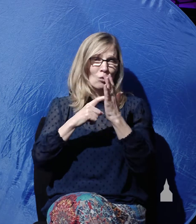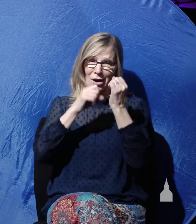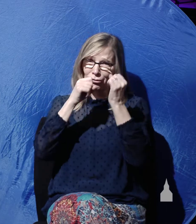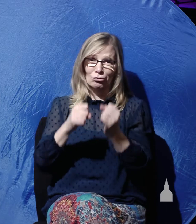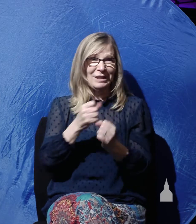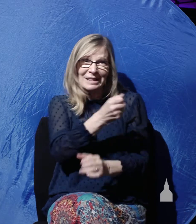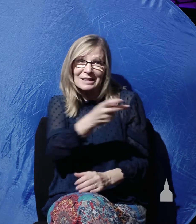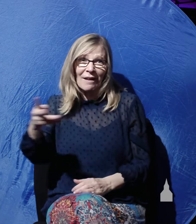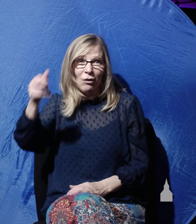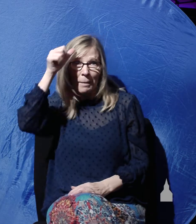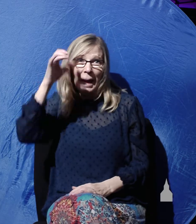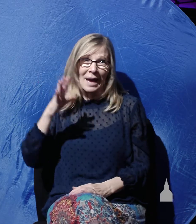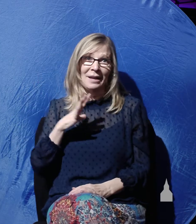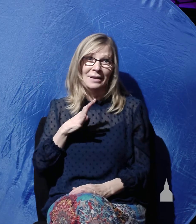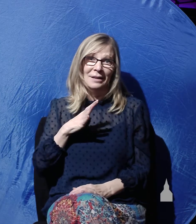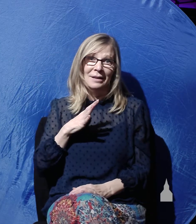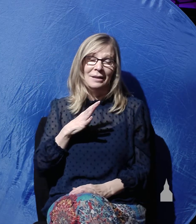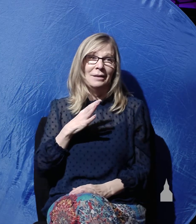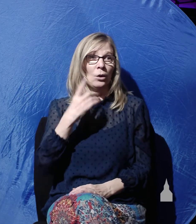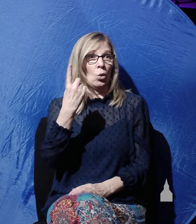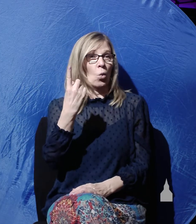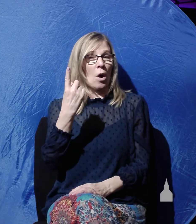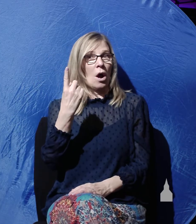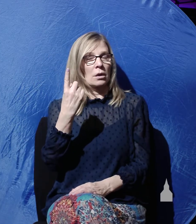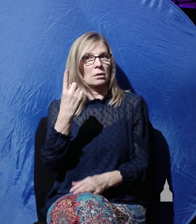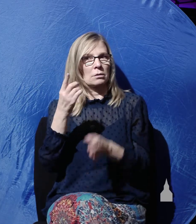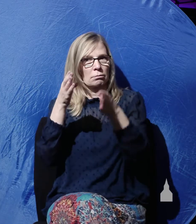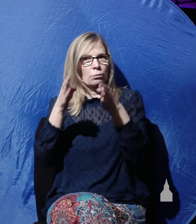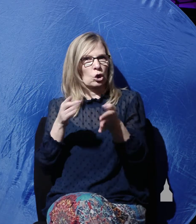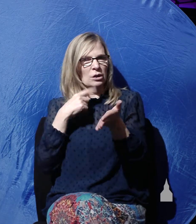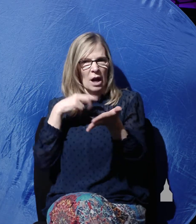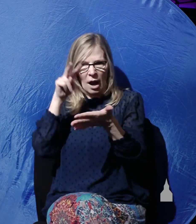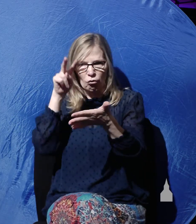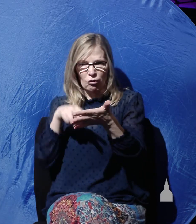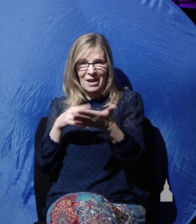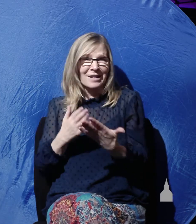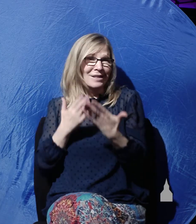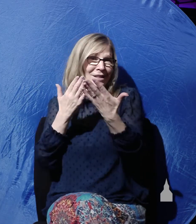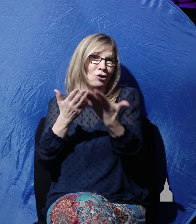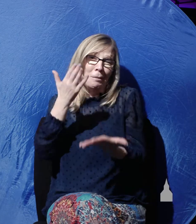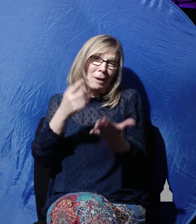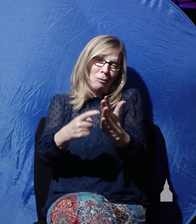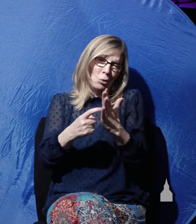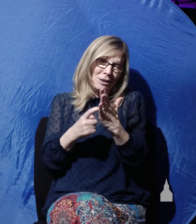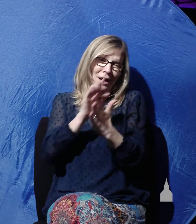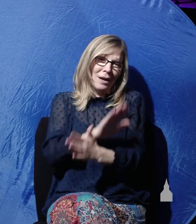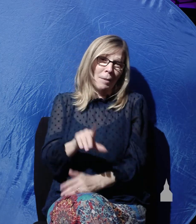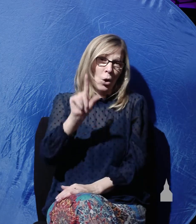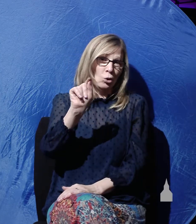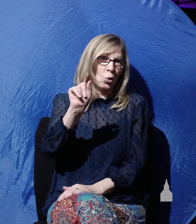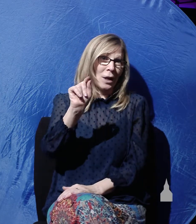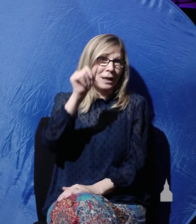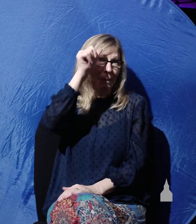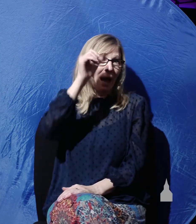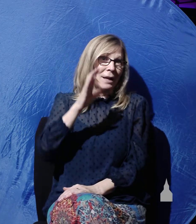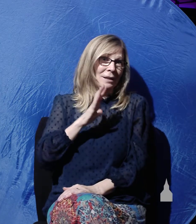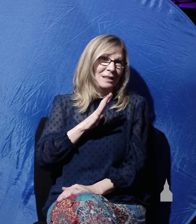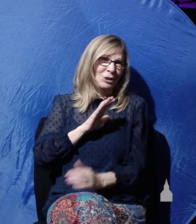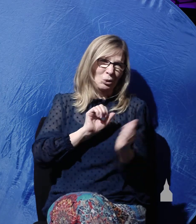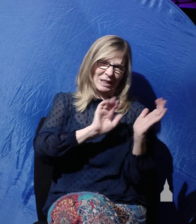In fact, one authority I read suggested that it would take about 20 men who could roll this stone